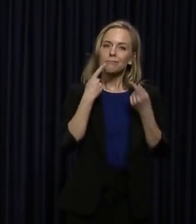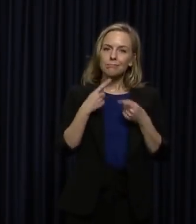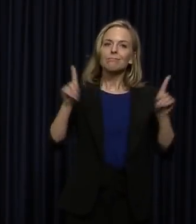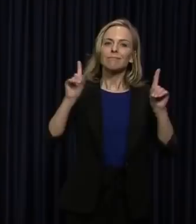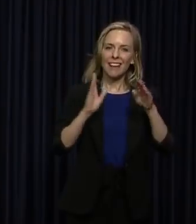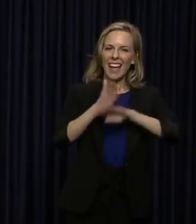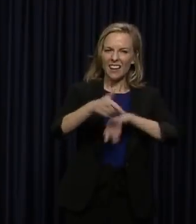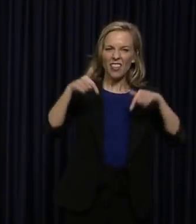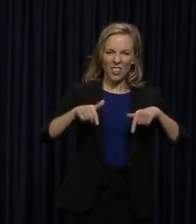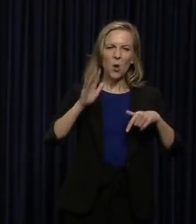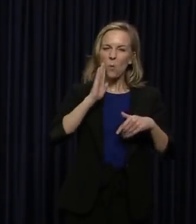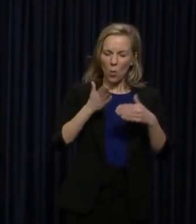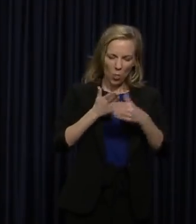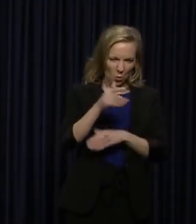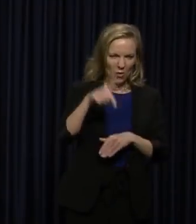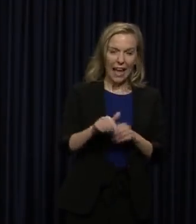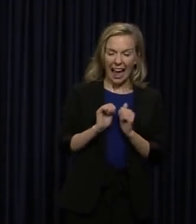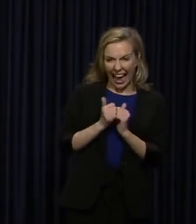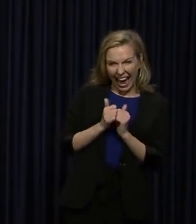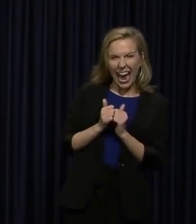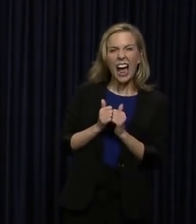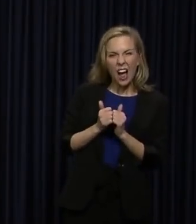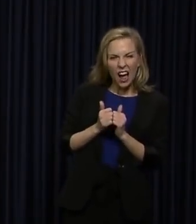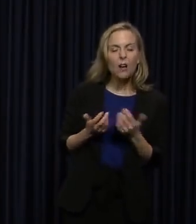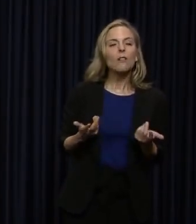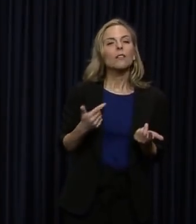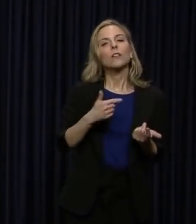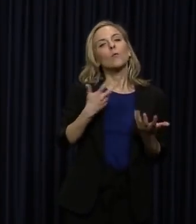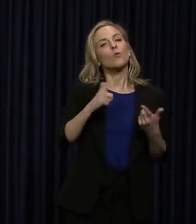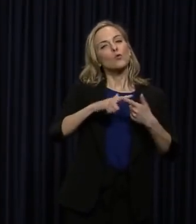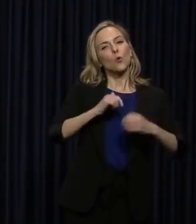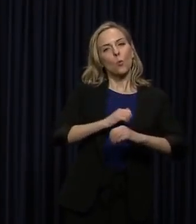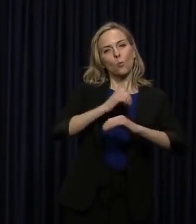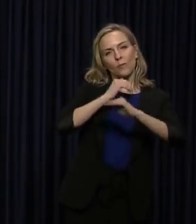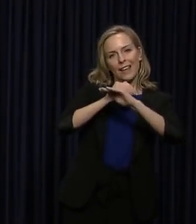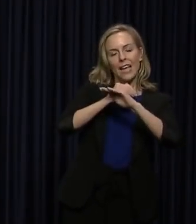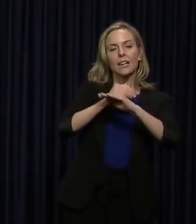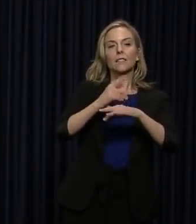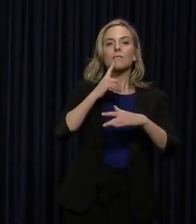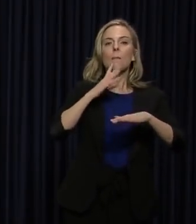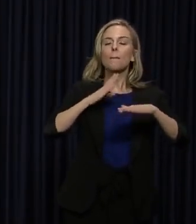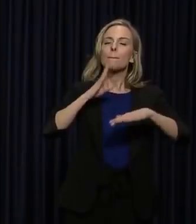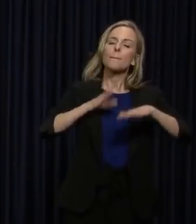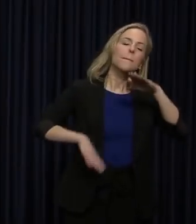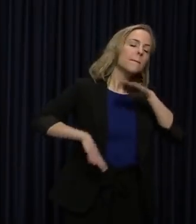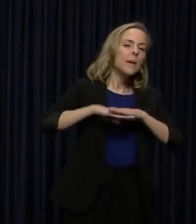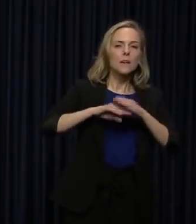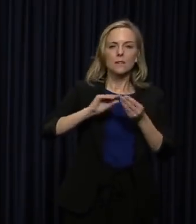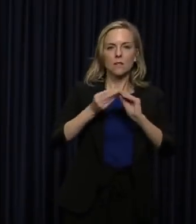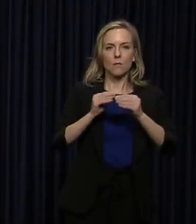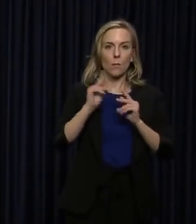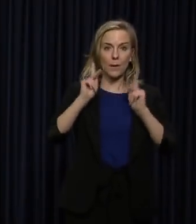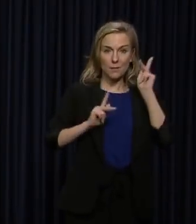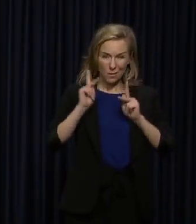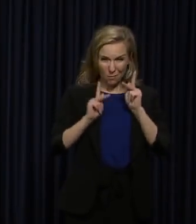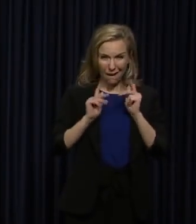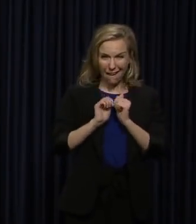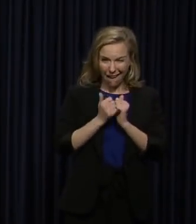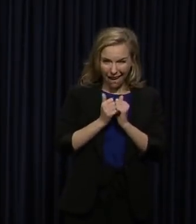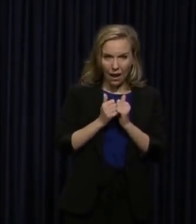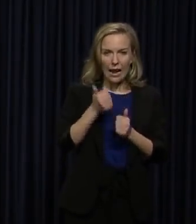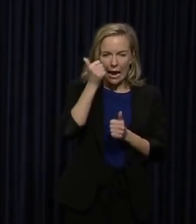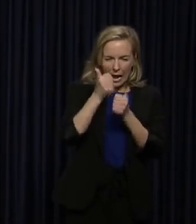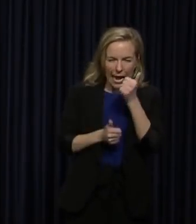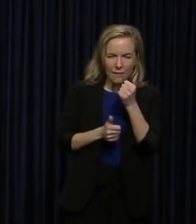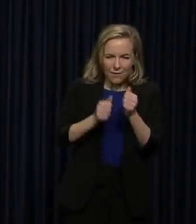through this. Now, to make it through this the way that we want to, protecting the maximum number of people, we need each